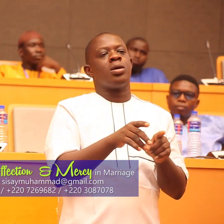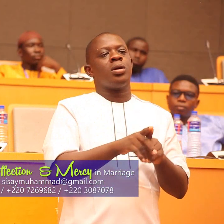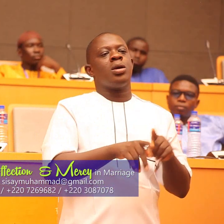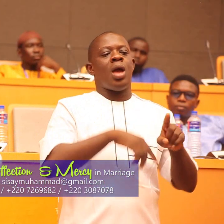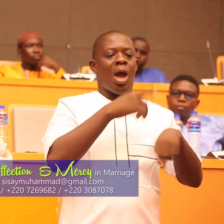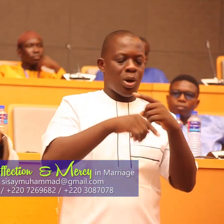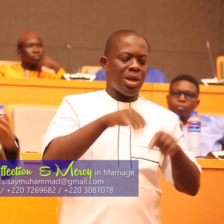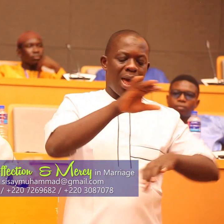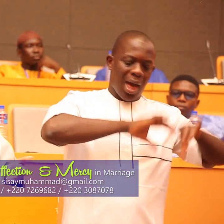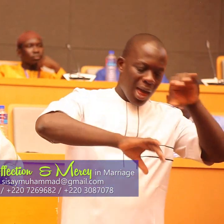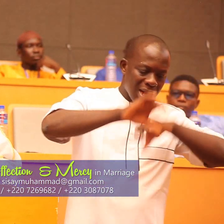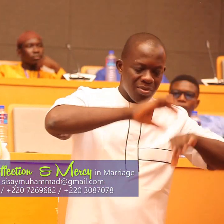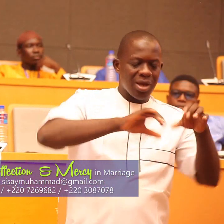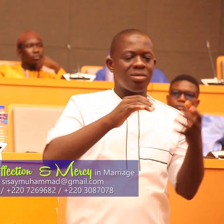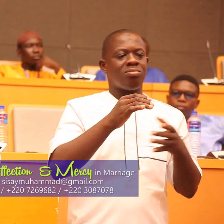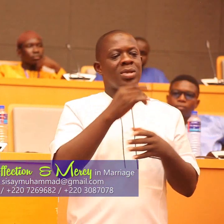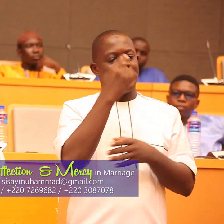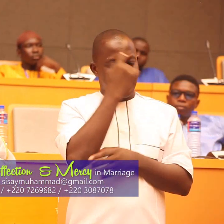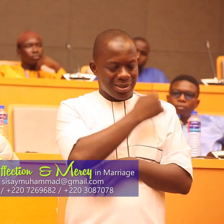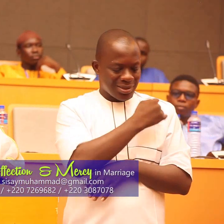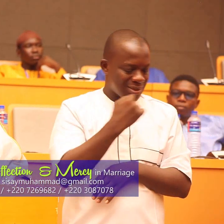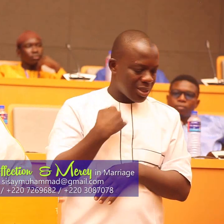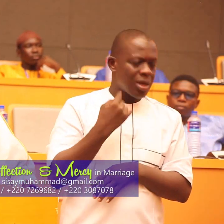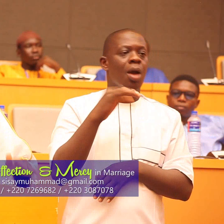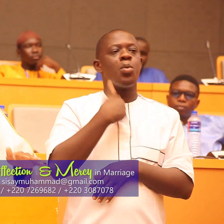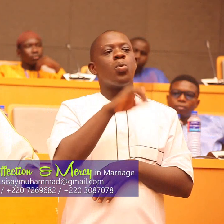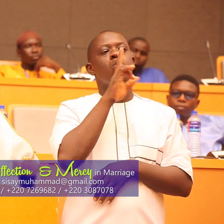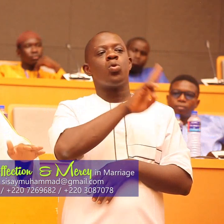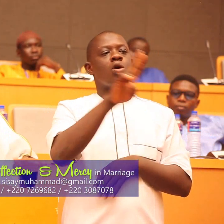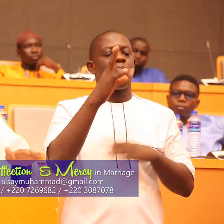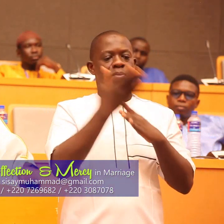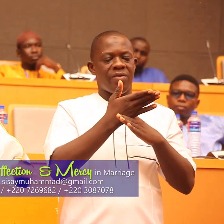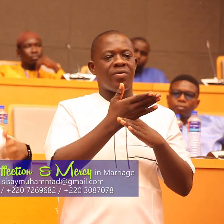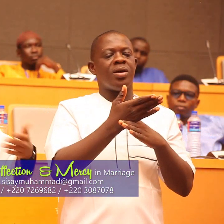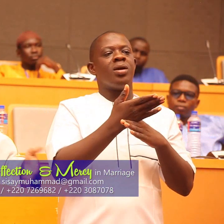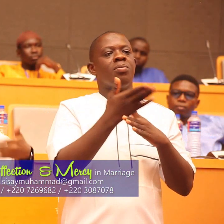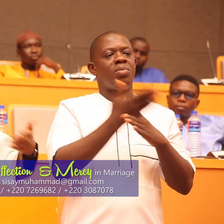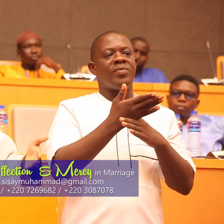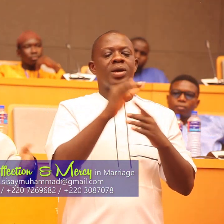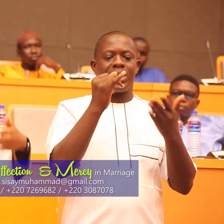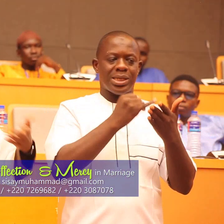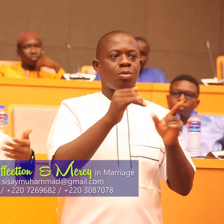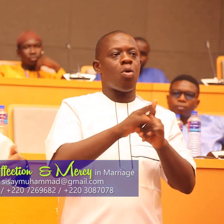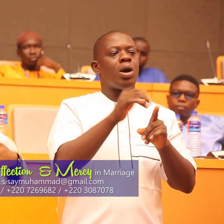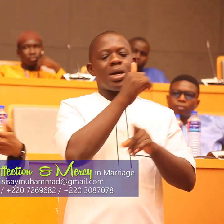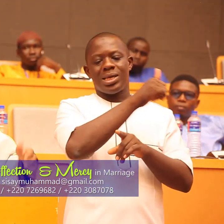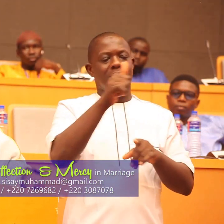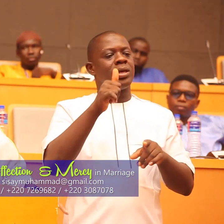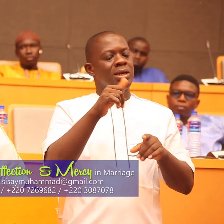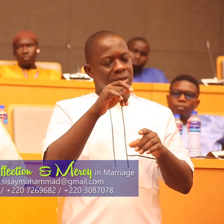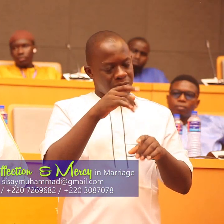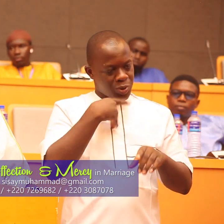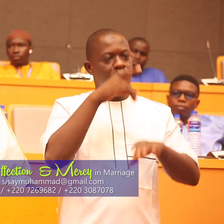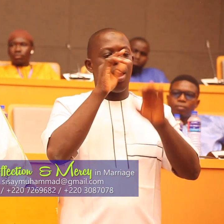animal or a christian a non muslim each and everyone they deserve that kindness and that respect